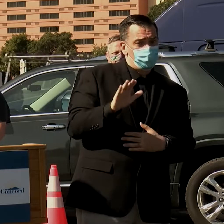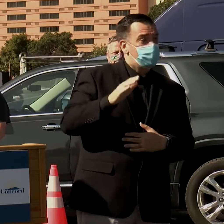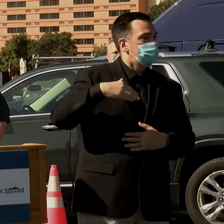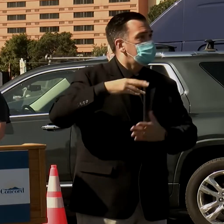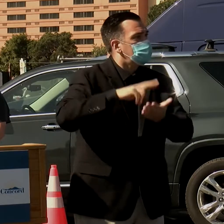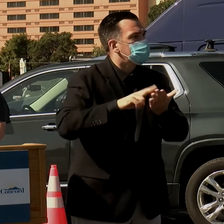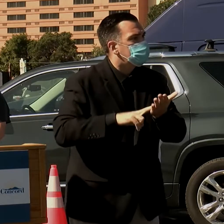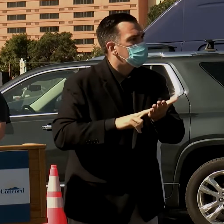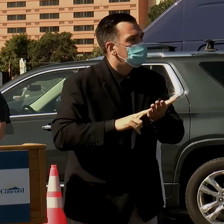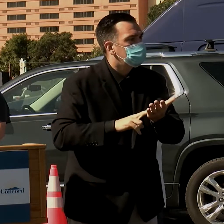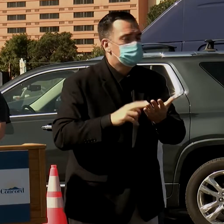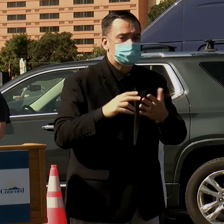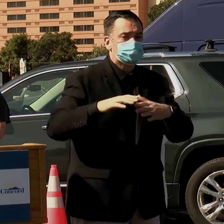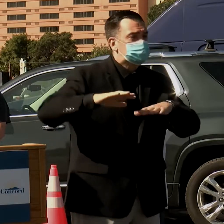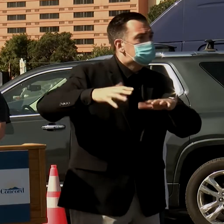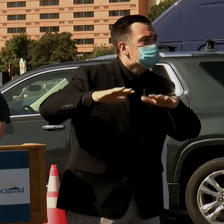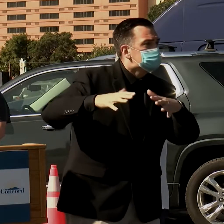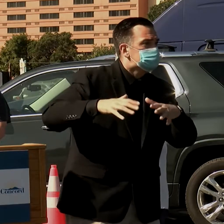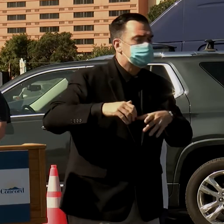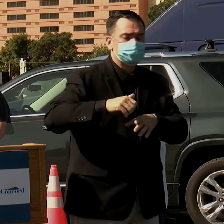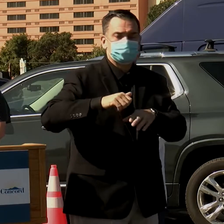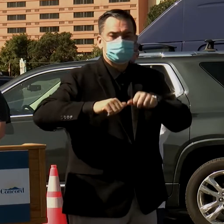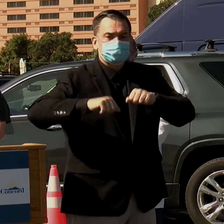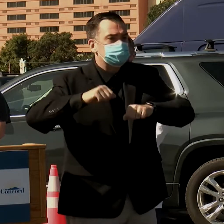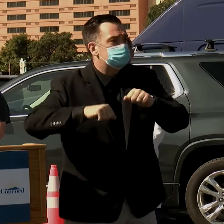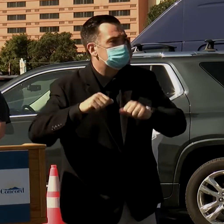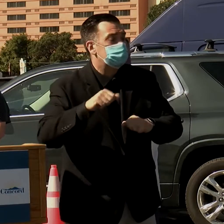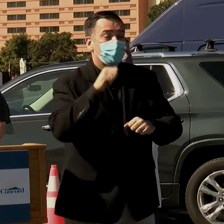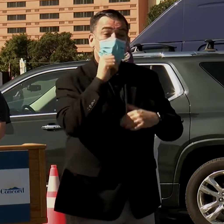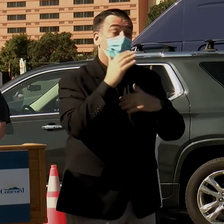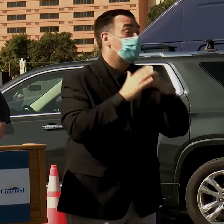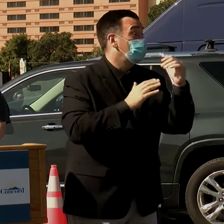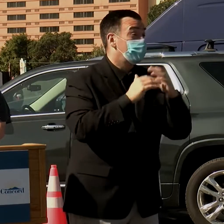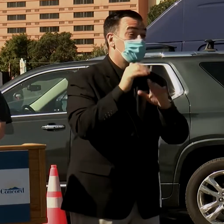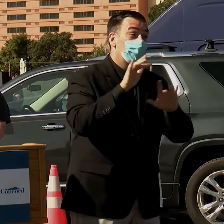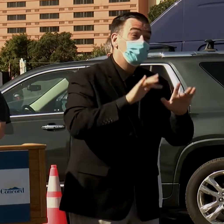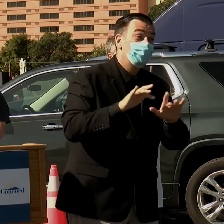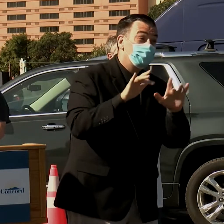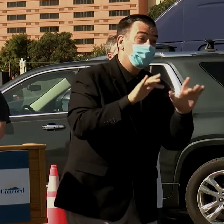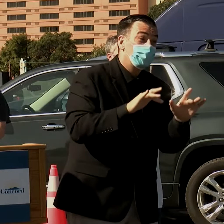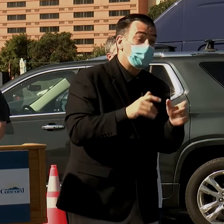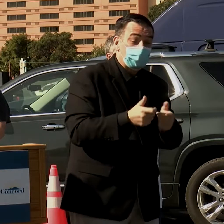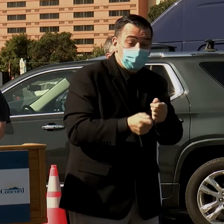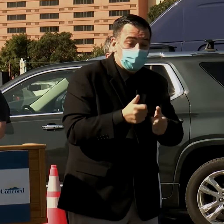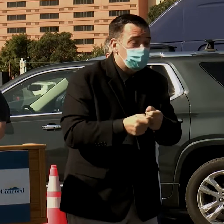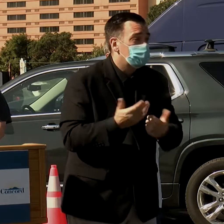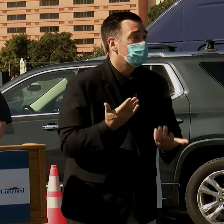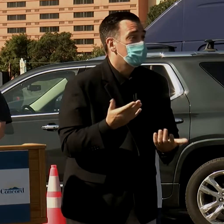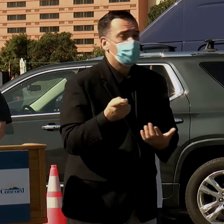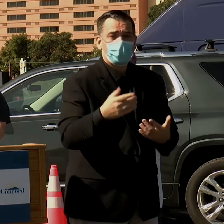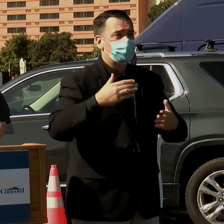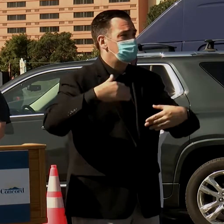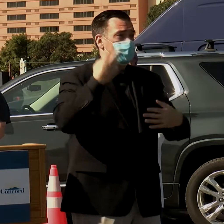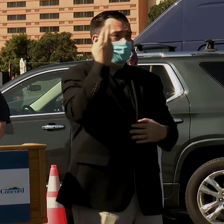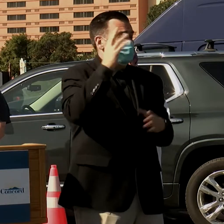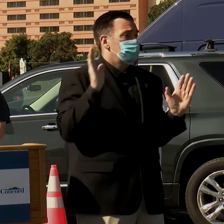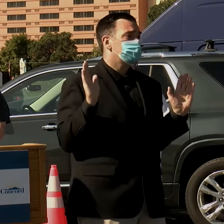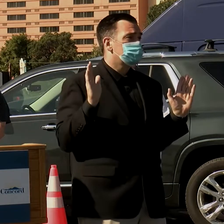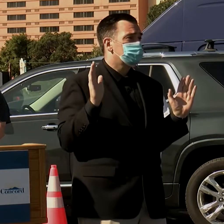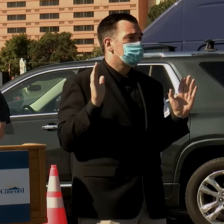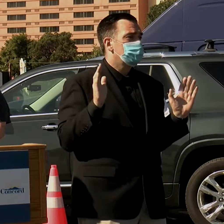signed up, either they're hesitant or they don't feel comfortable with technology or they just haven't done it yet,